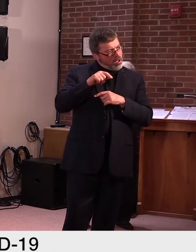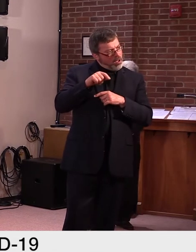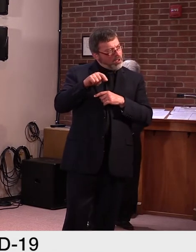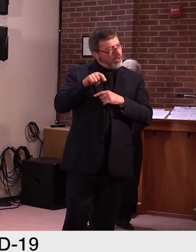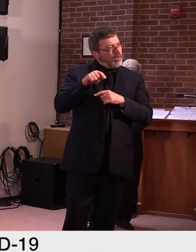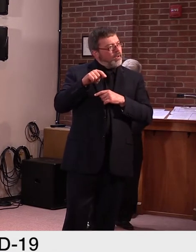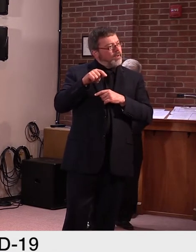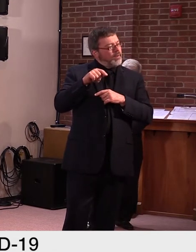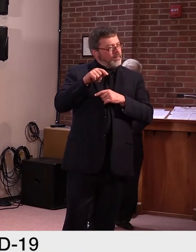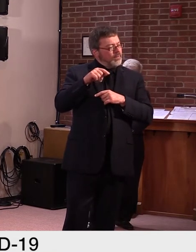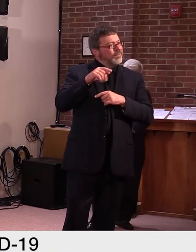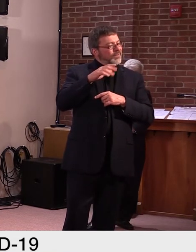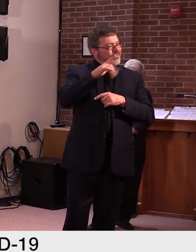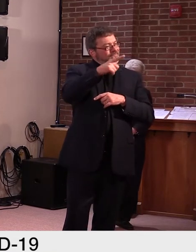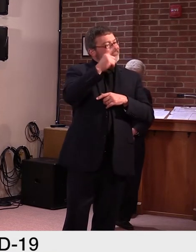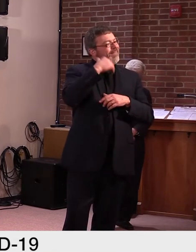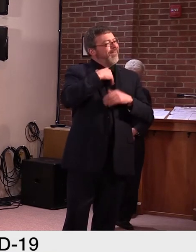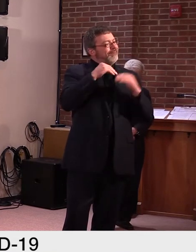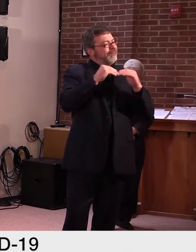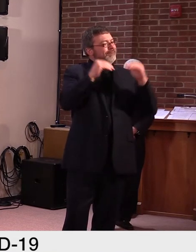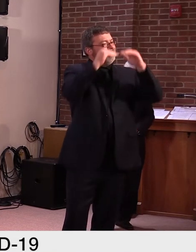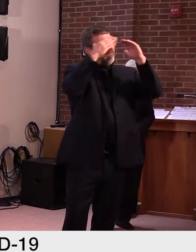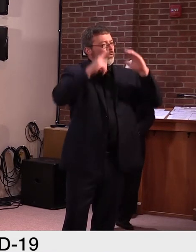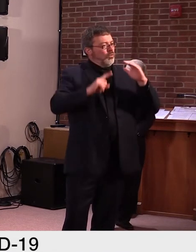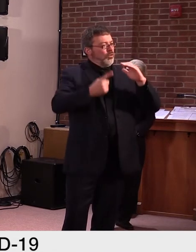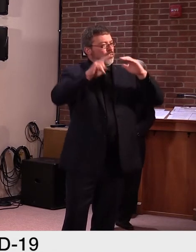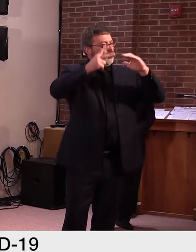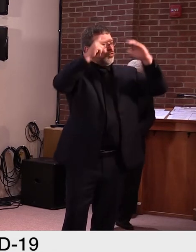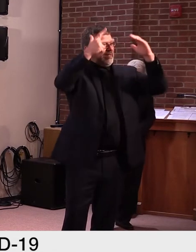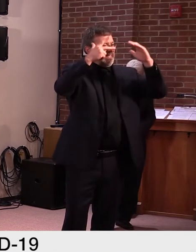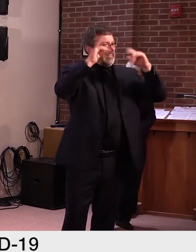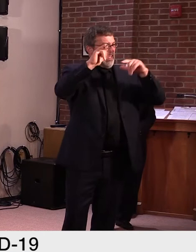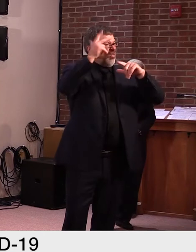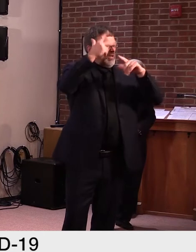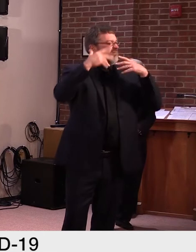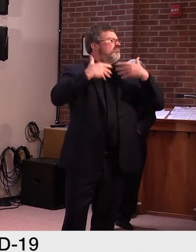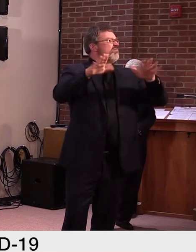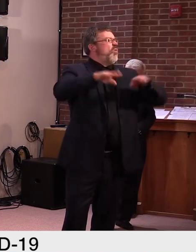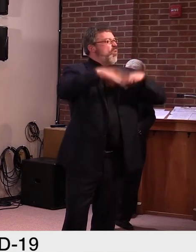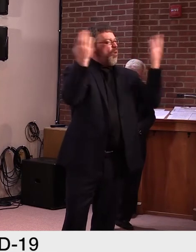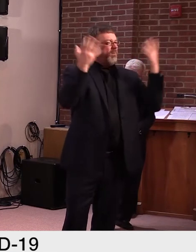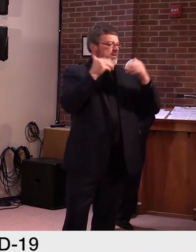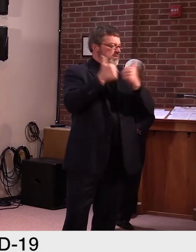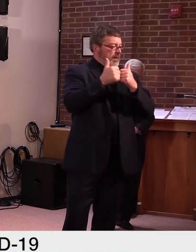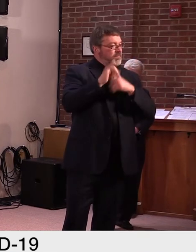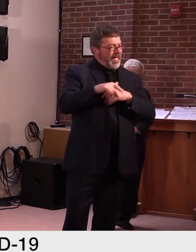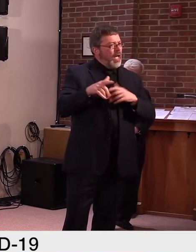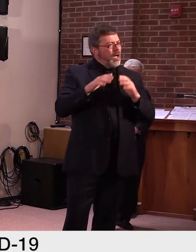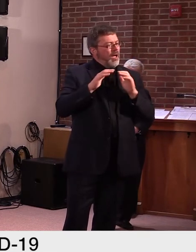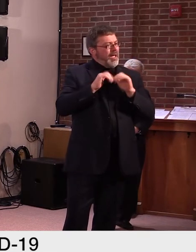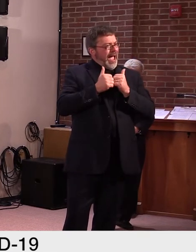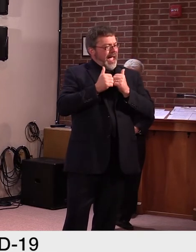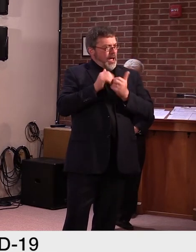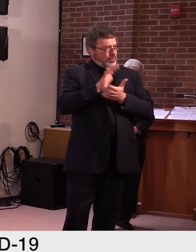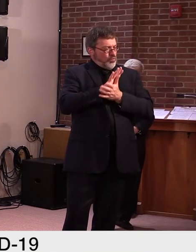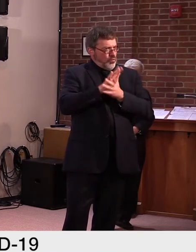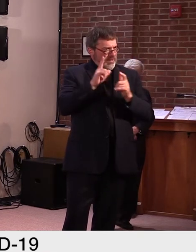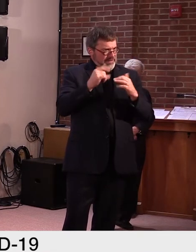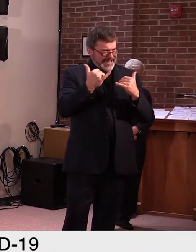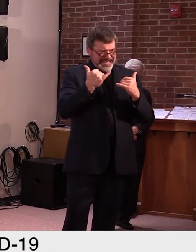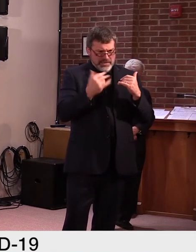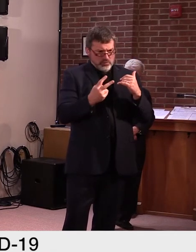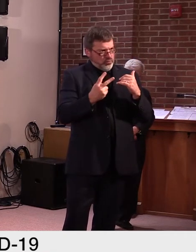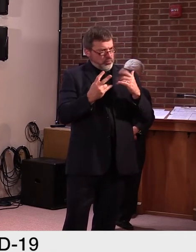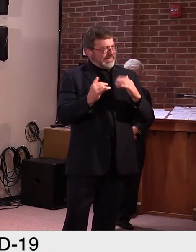Yeah, in terms of metrics, as I mentioned, you know, certainly one thing we look at is the overall conditions in the, in the broader society.